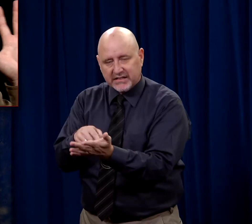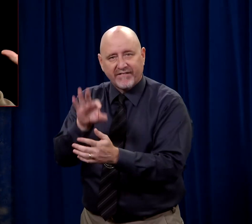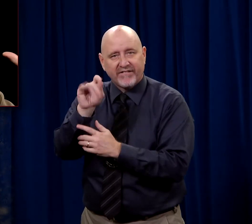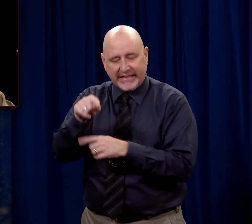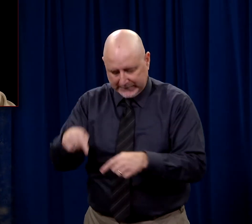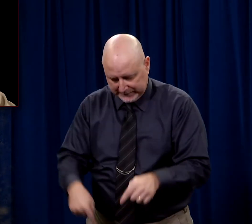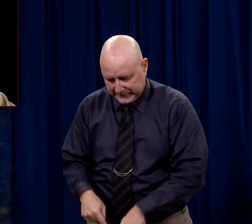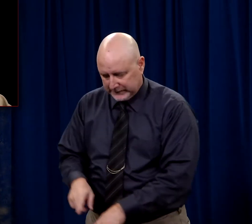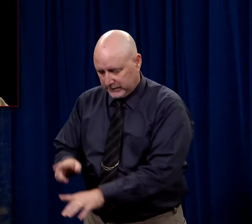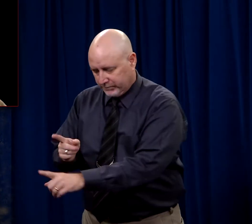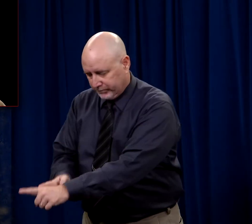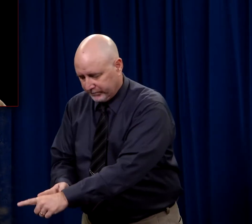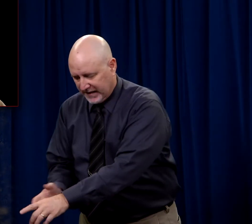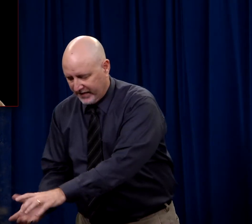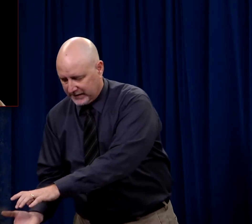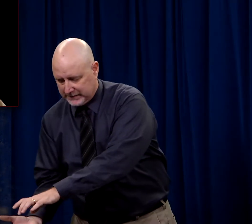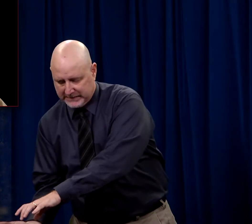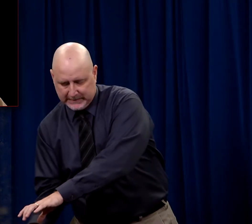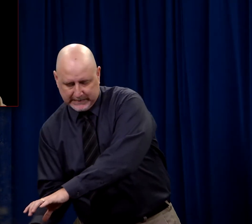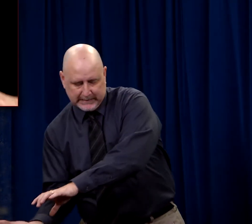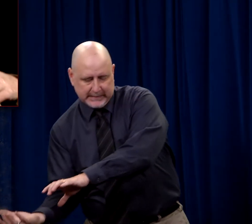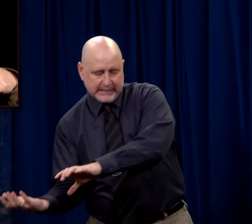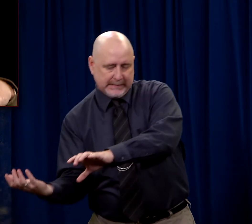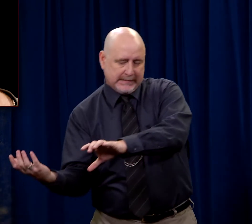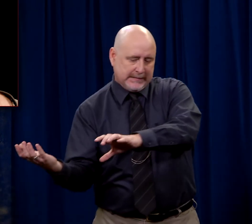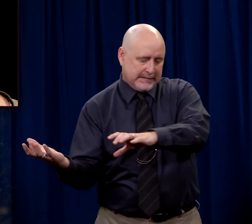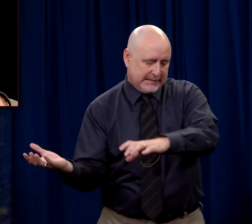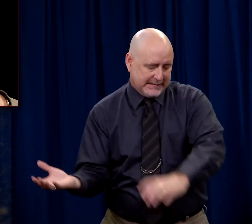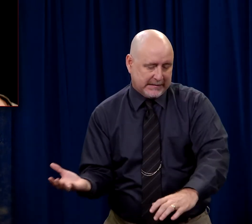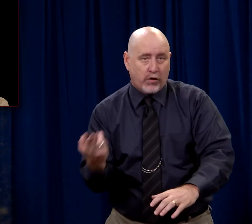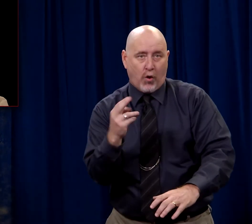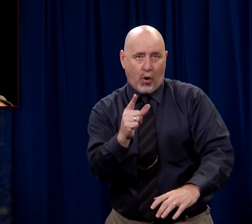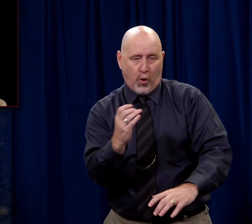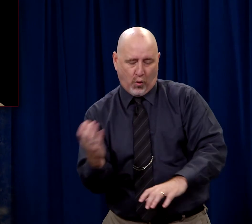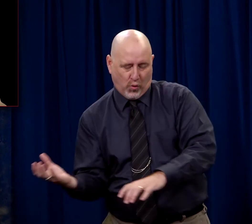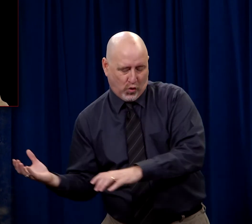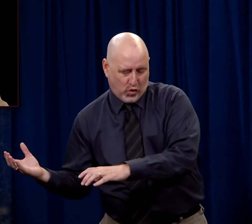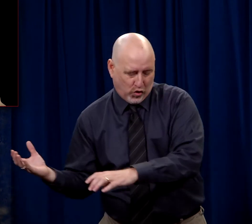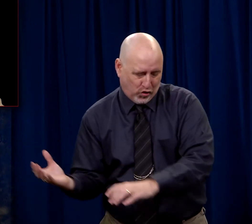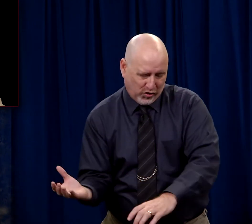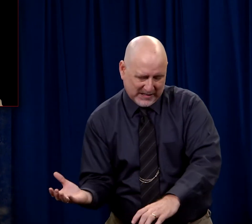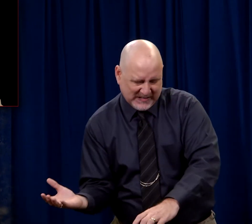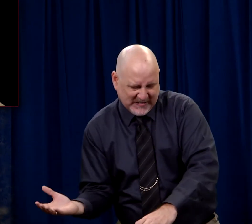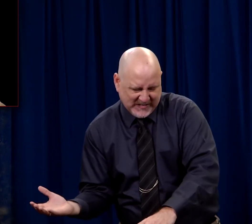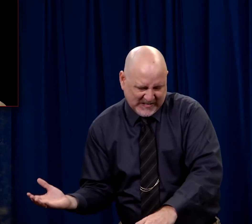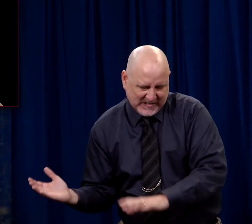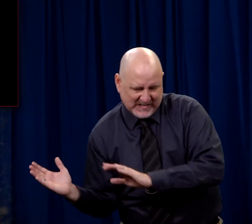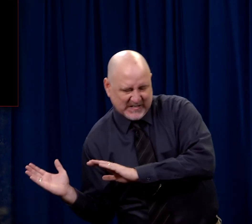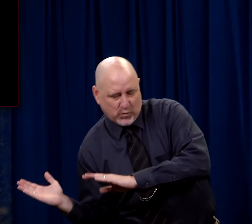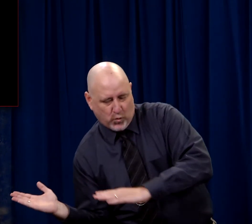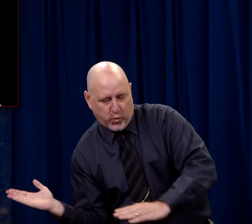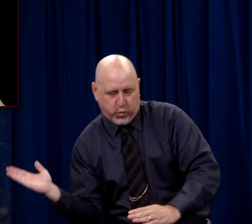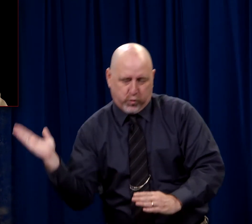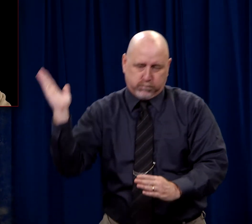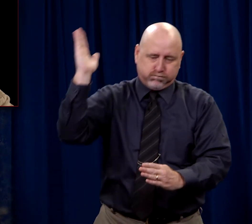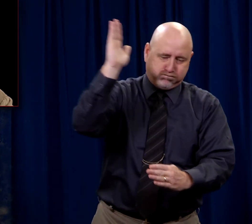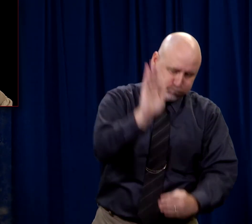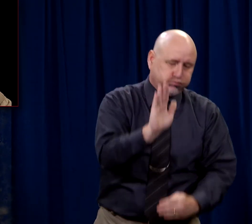his hands and through his feet. And they would have put the end of the cross by a hole that they had dug. And they would hoist up the